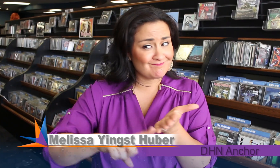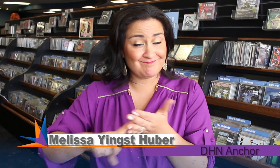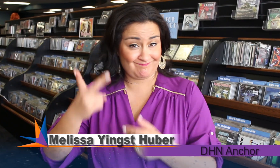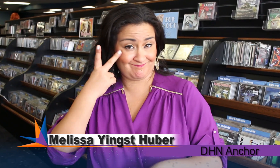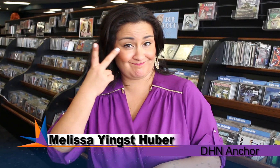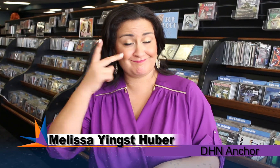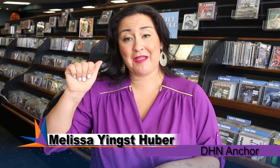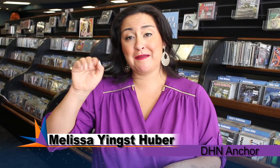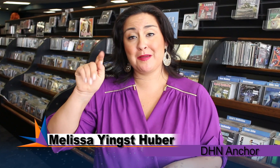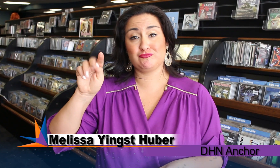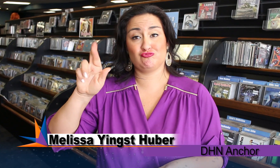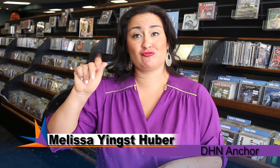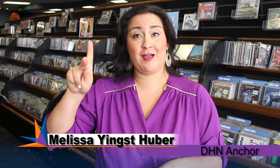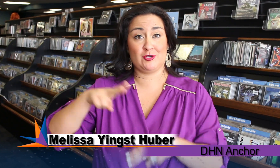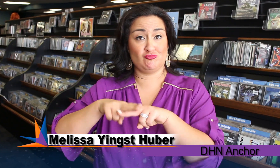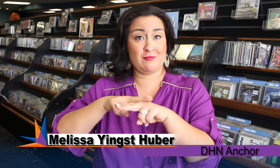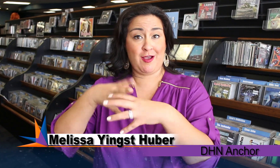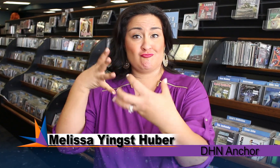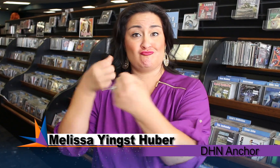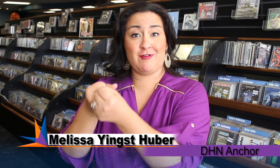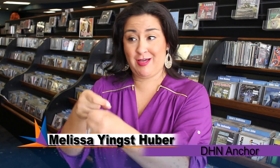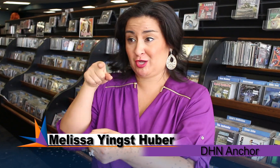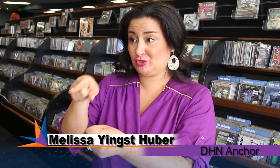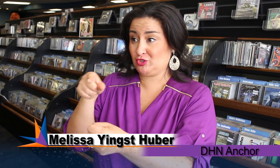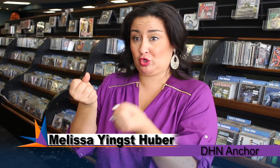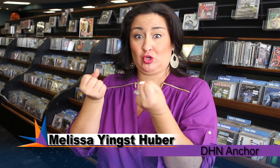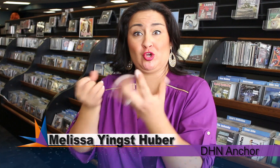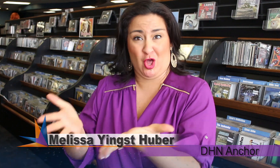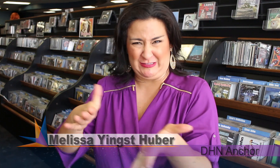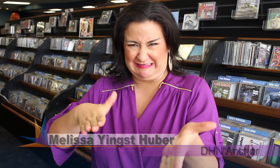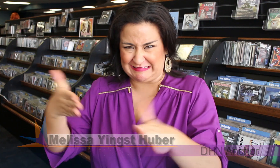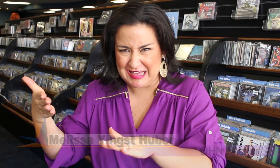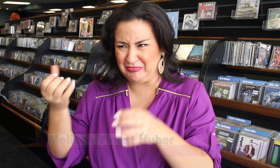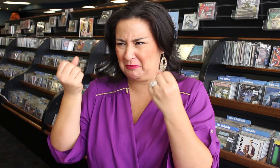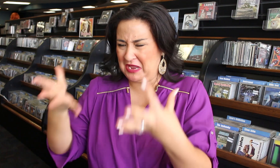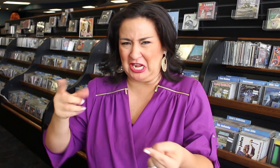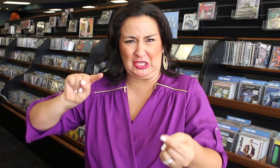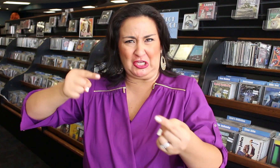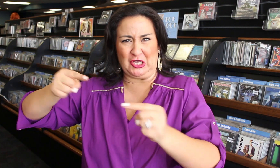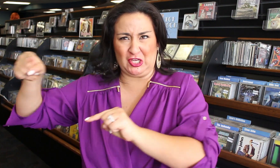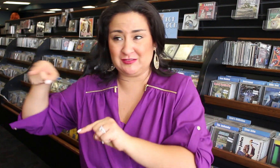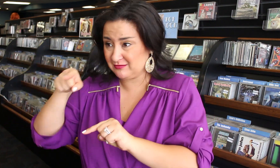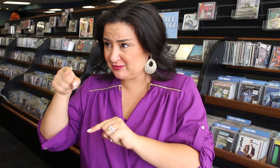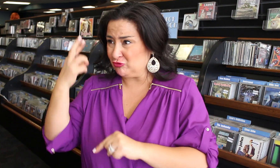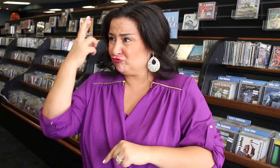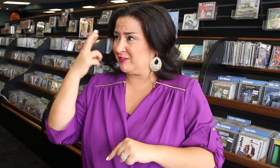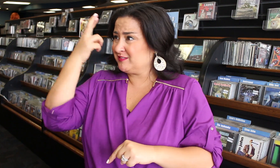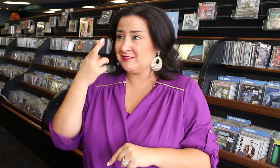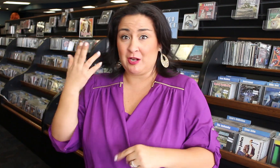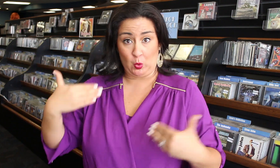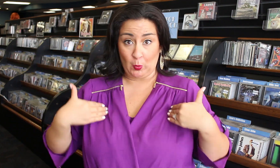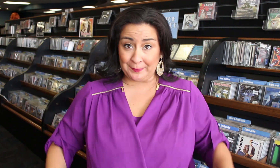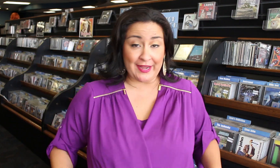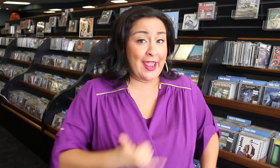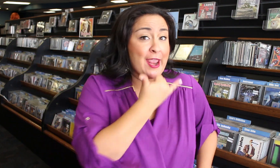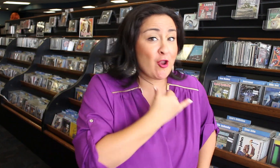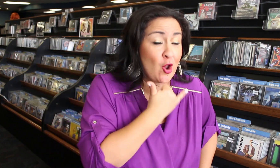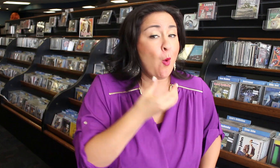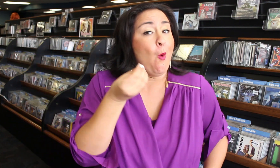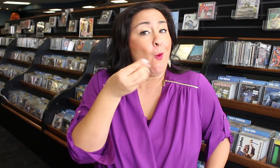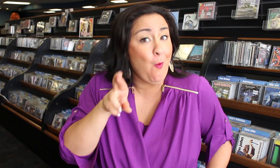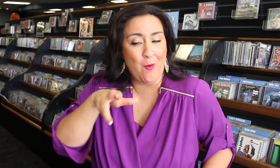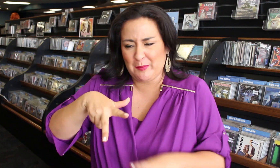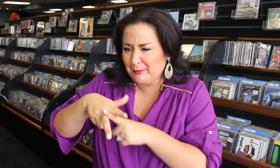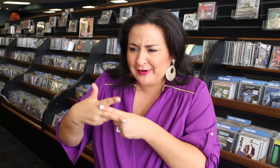Investigators are in the midst of determining if an Amtrak crash was caused by human error, mechanical error, or both.